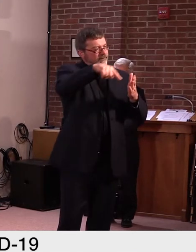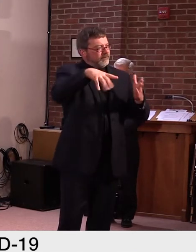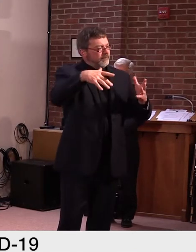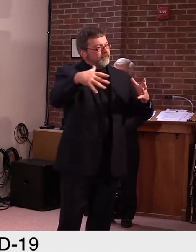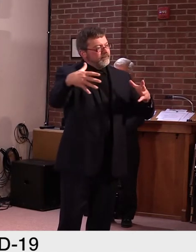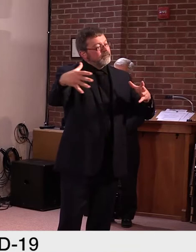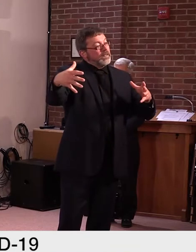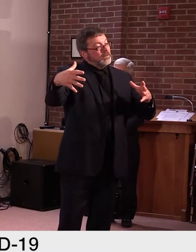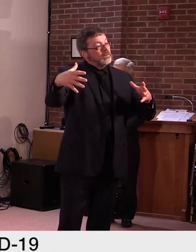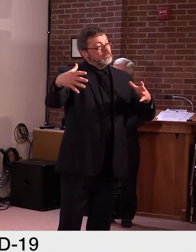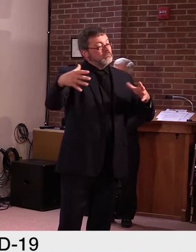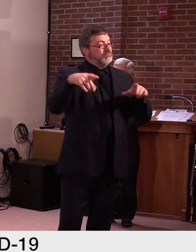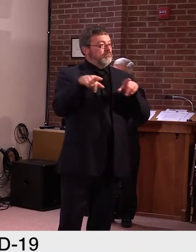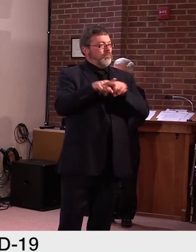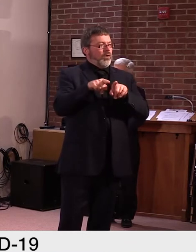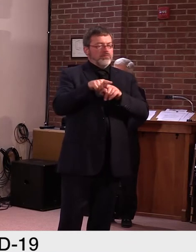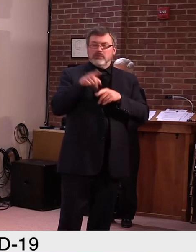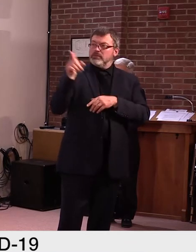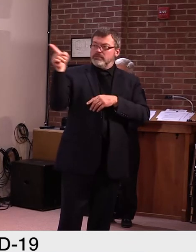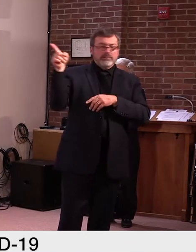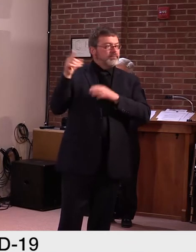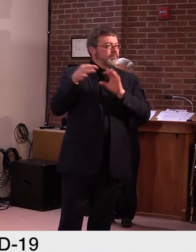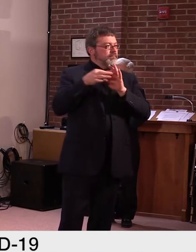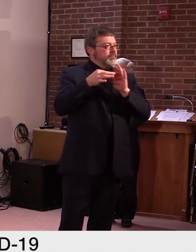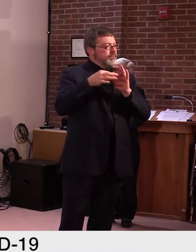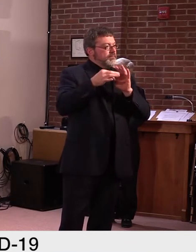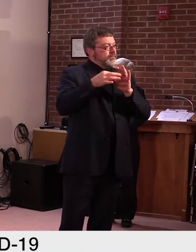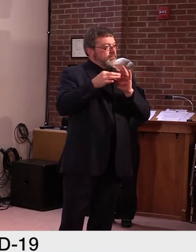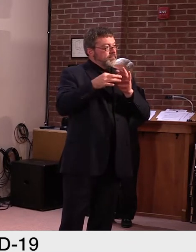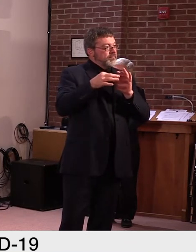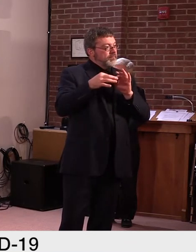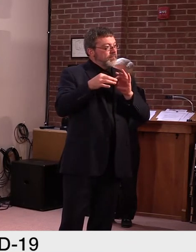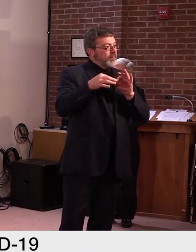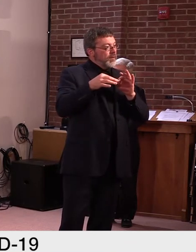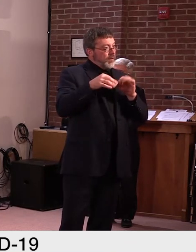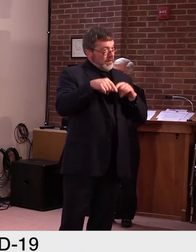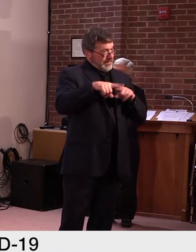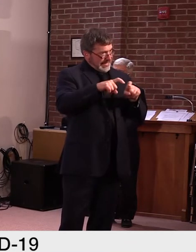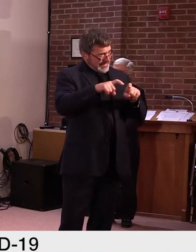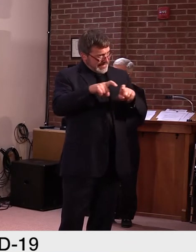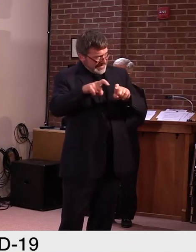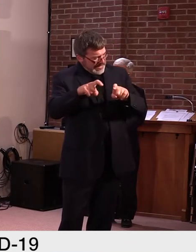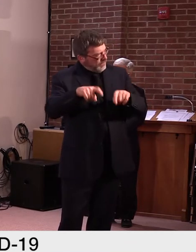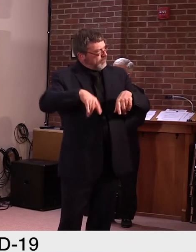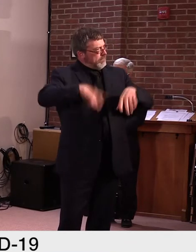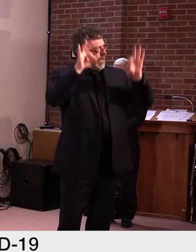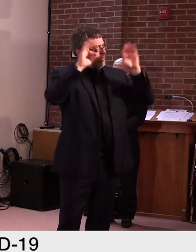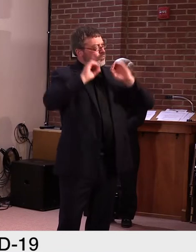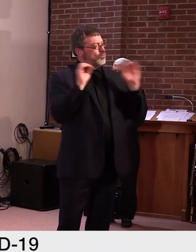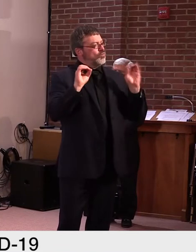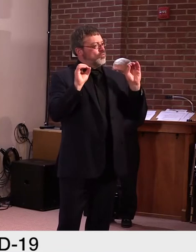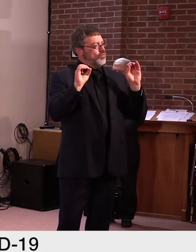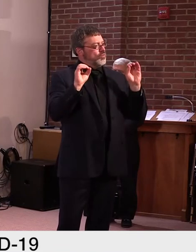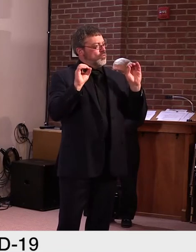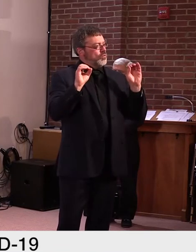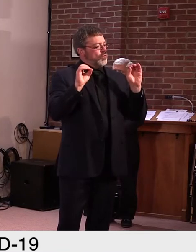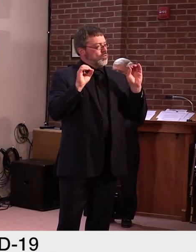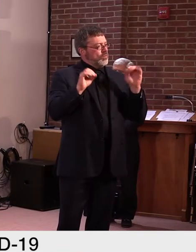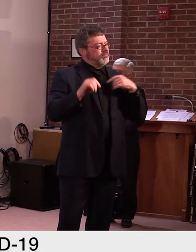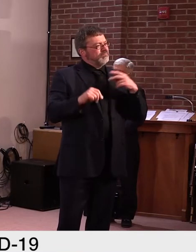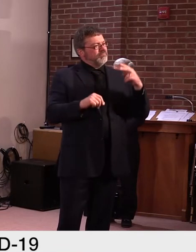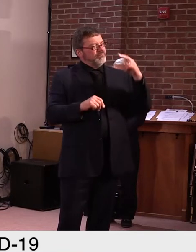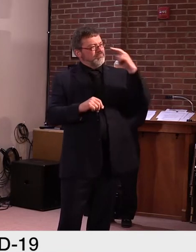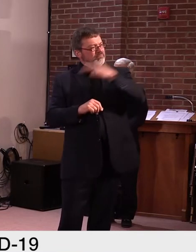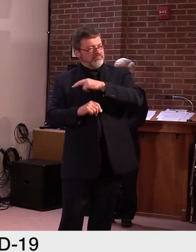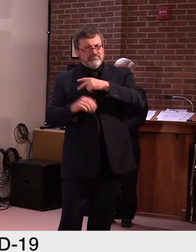of that contact tracing were negative, but then looking at page seven of your slide deck, um, that you